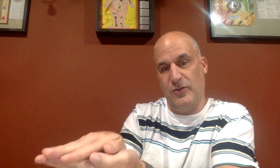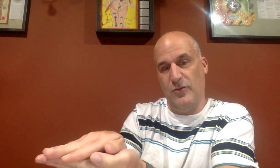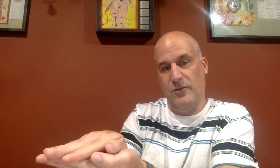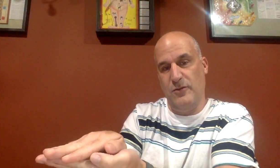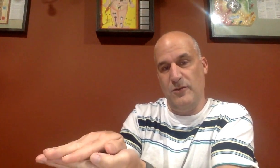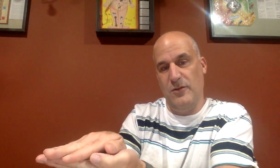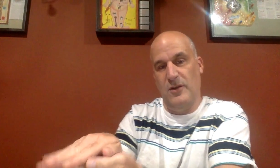school.